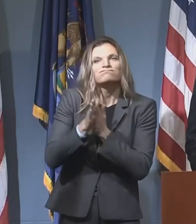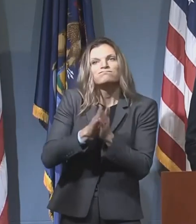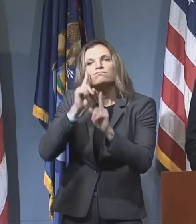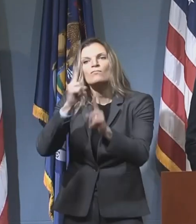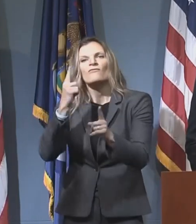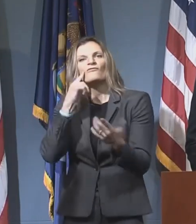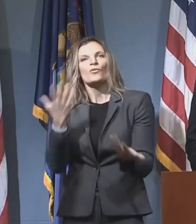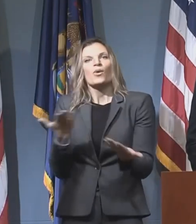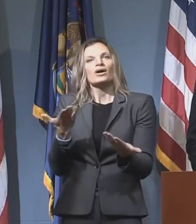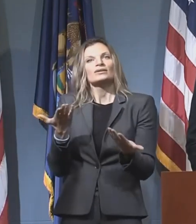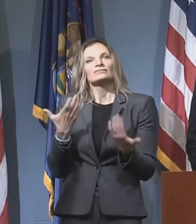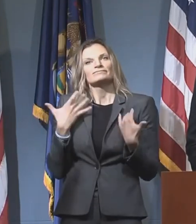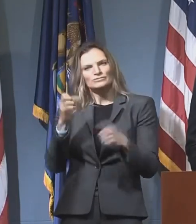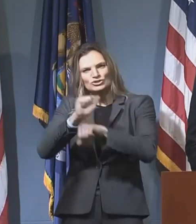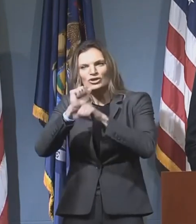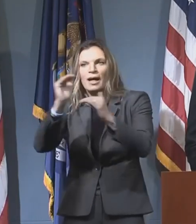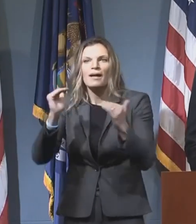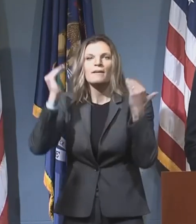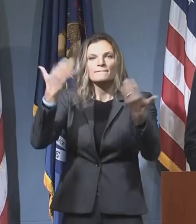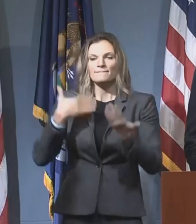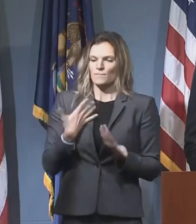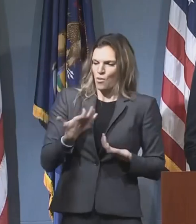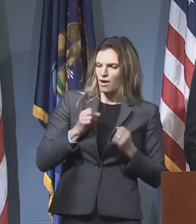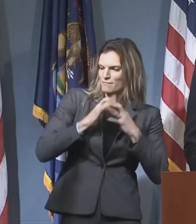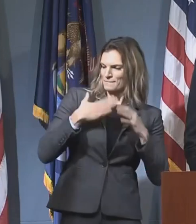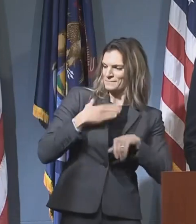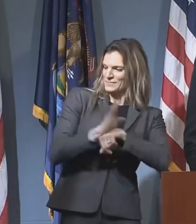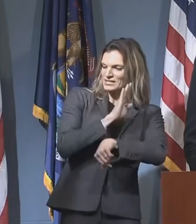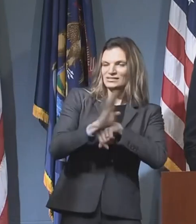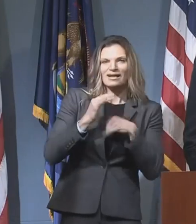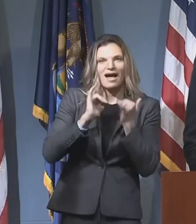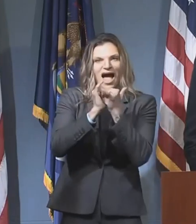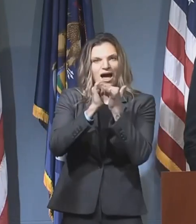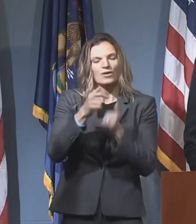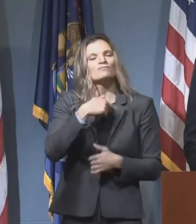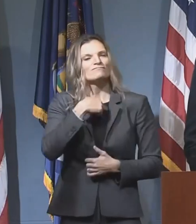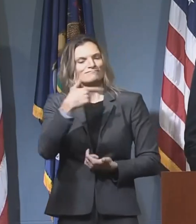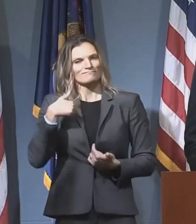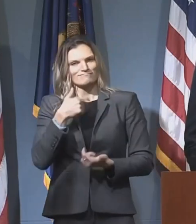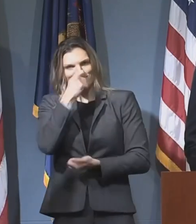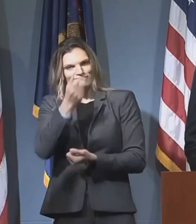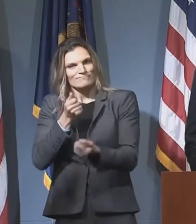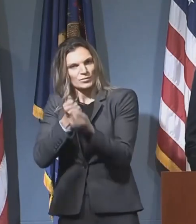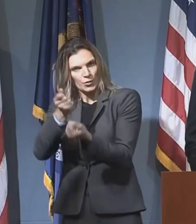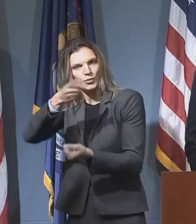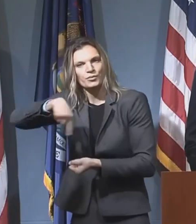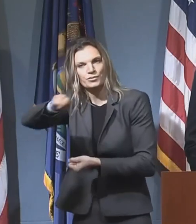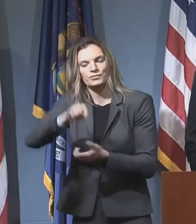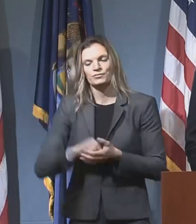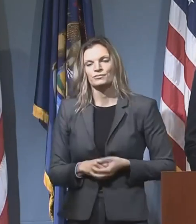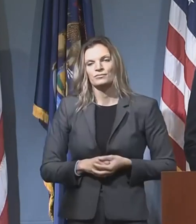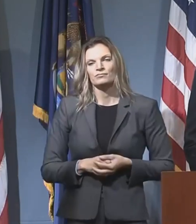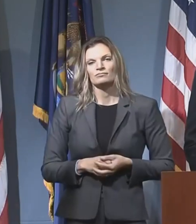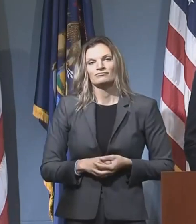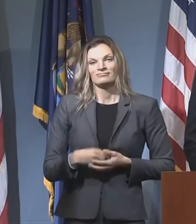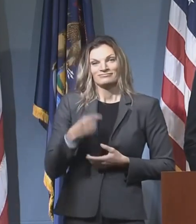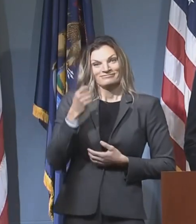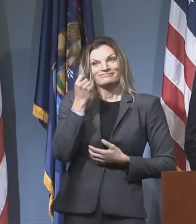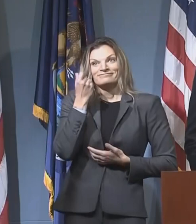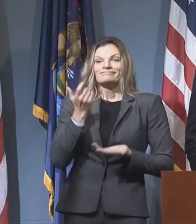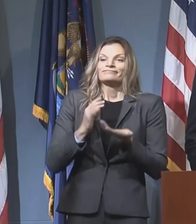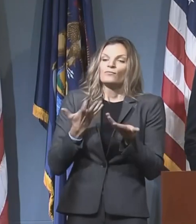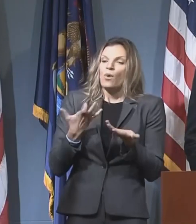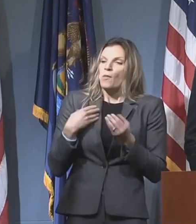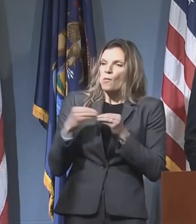-paying job or to start their own business. Governor Whitmer and I recognize that the path forward is oftentimes through additional education